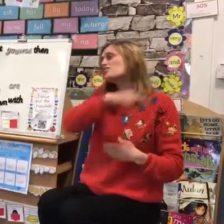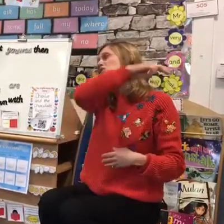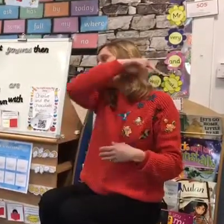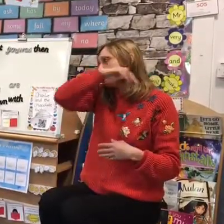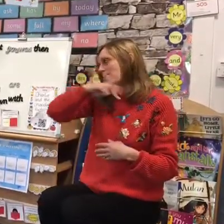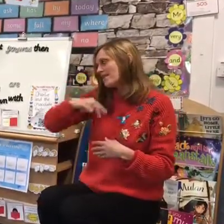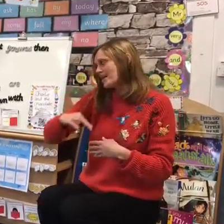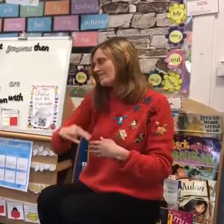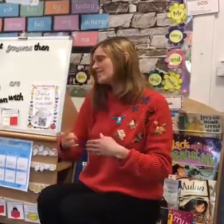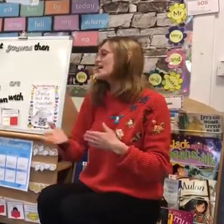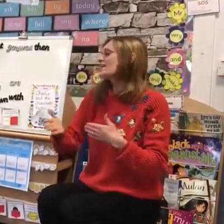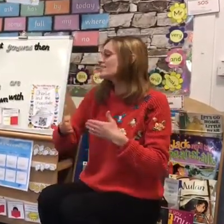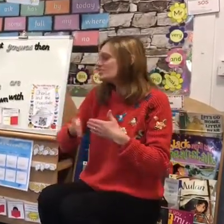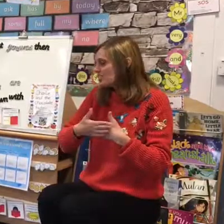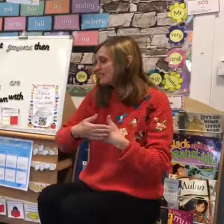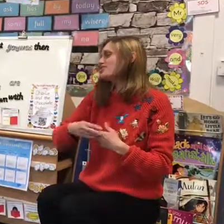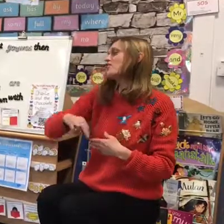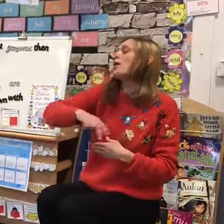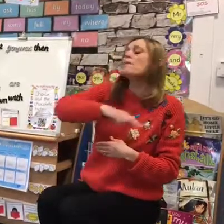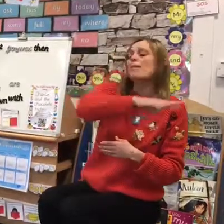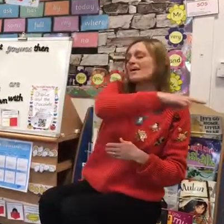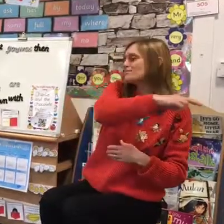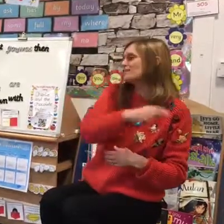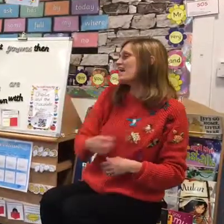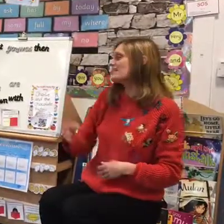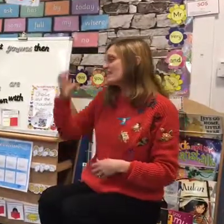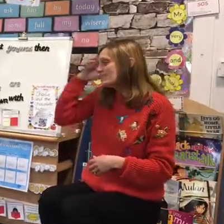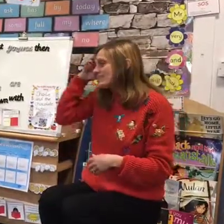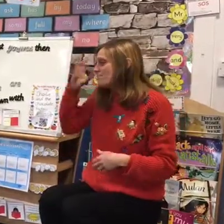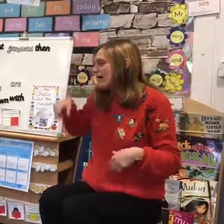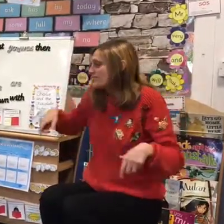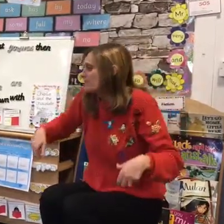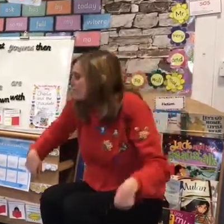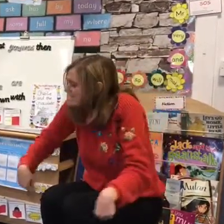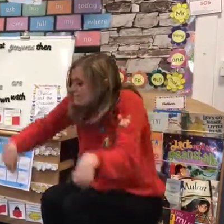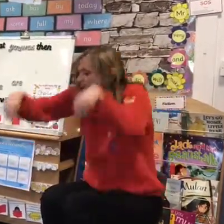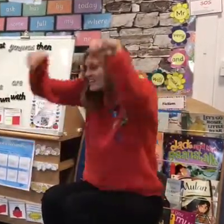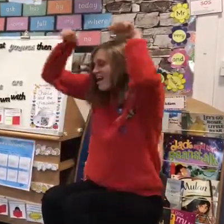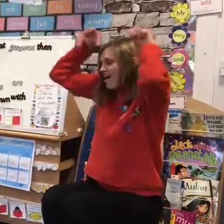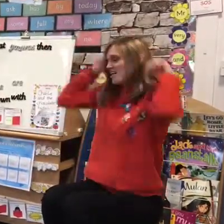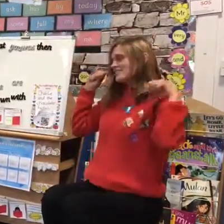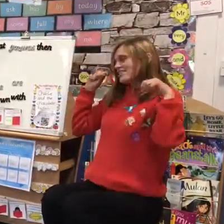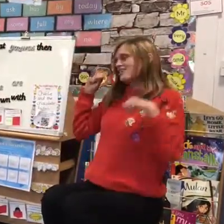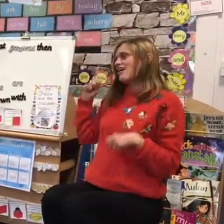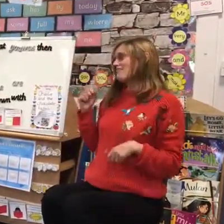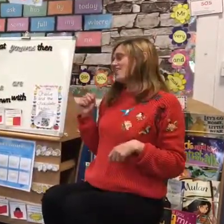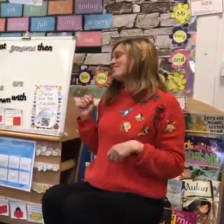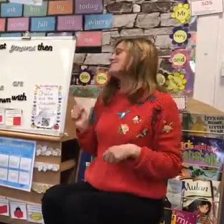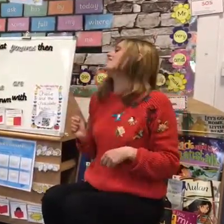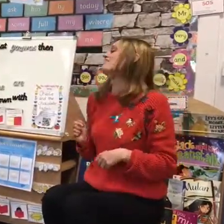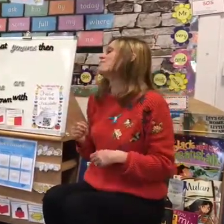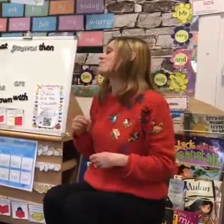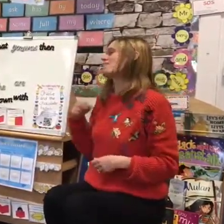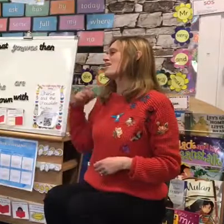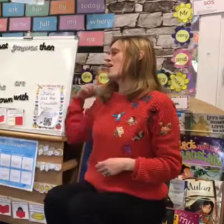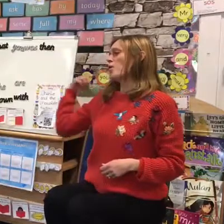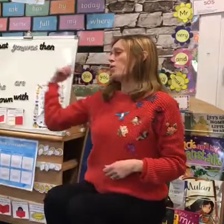to shut the door. Back down the stairs. Shut the door. Back upstairs. Into the bedroom. Into the bed. Under the covers.